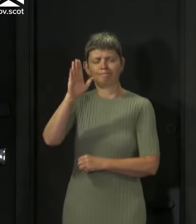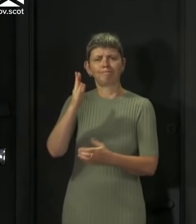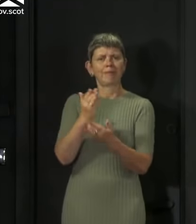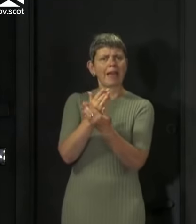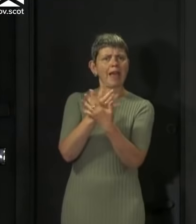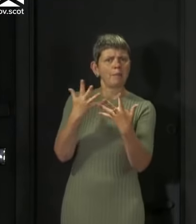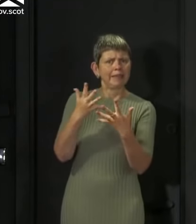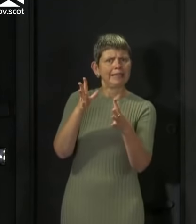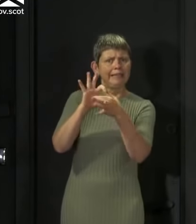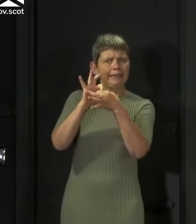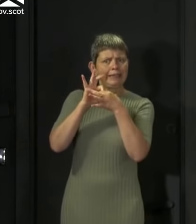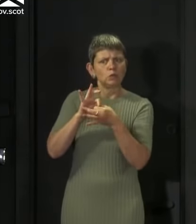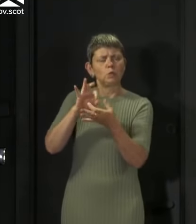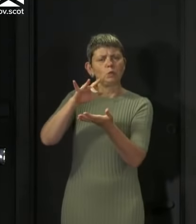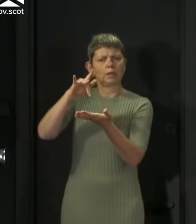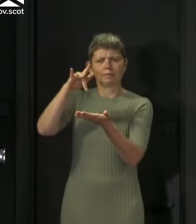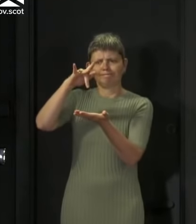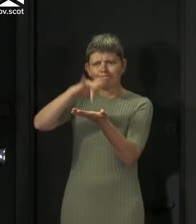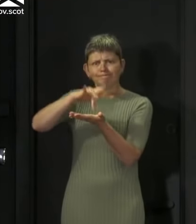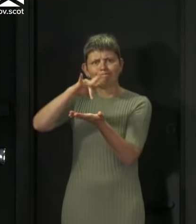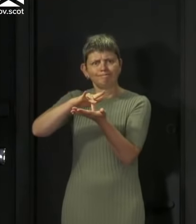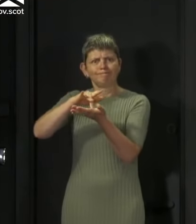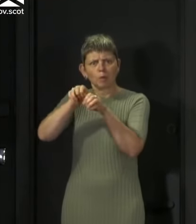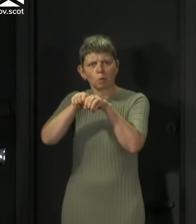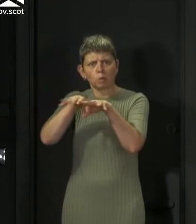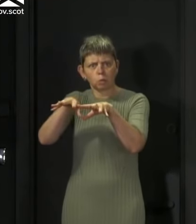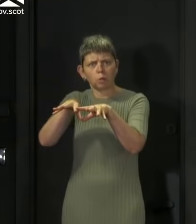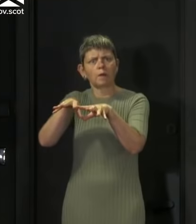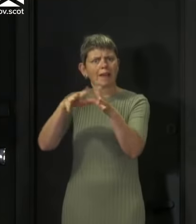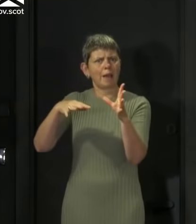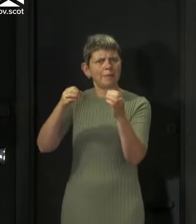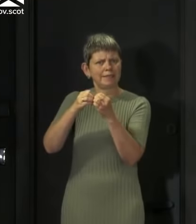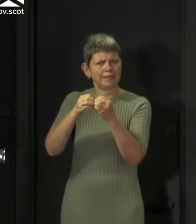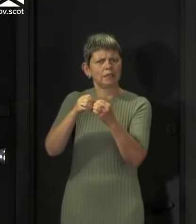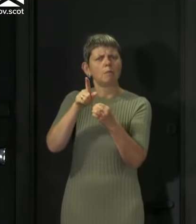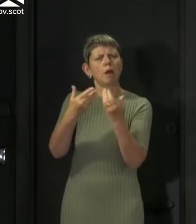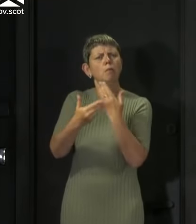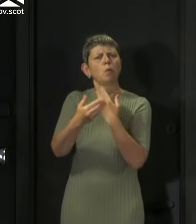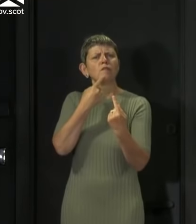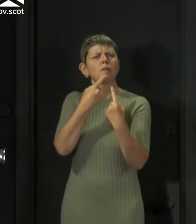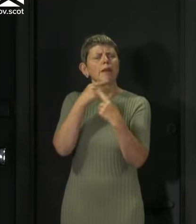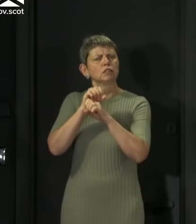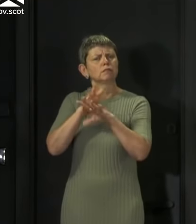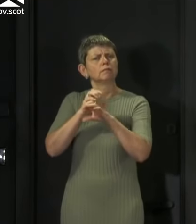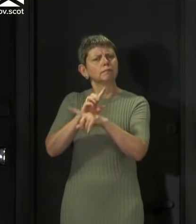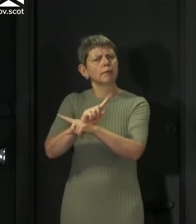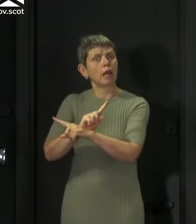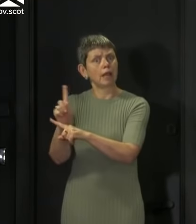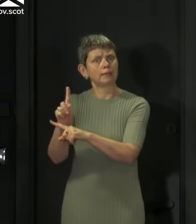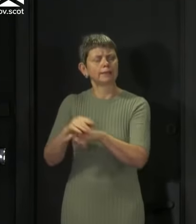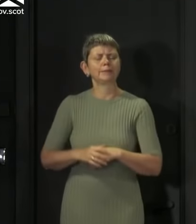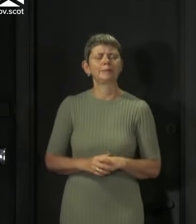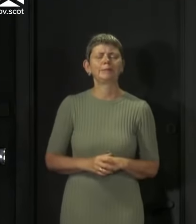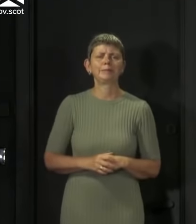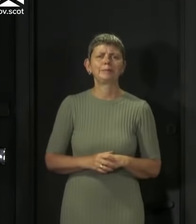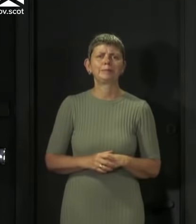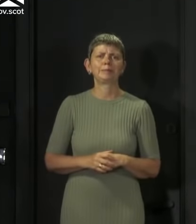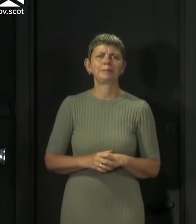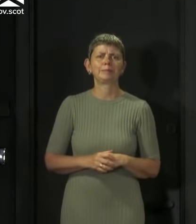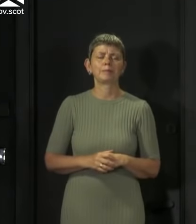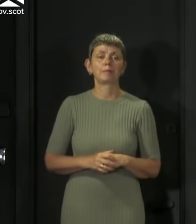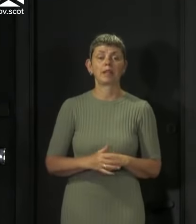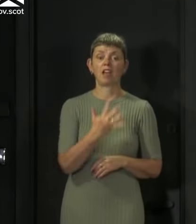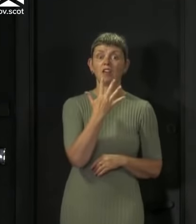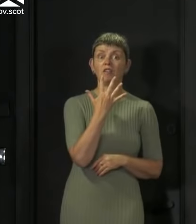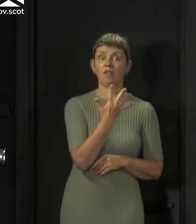how many are connected to the ongoing outbreak in Aberdeen and I'll say a little bit more about the situation there shortly. A further